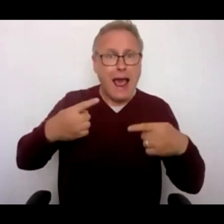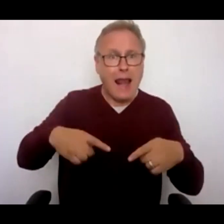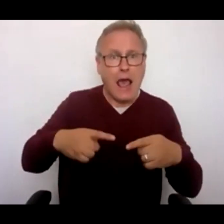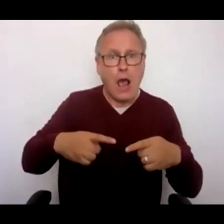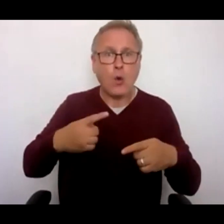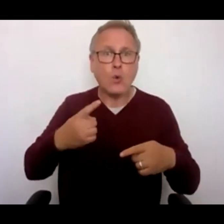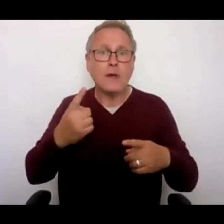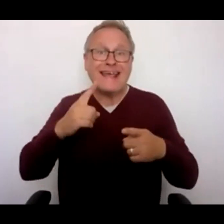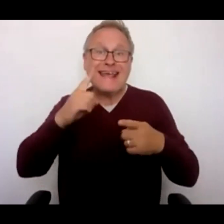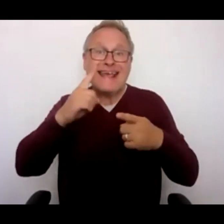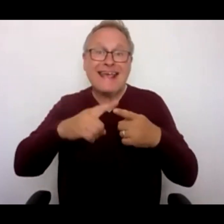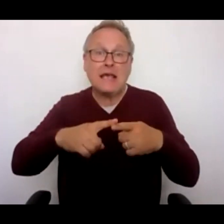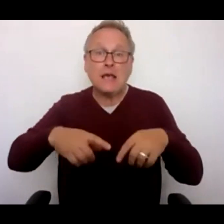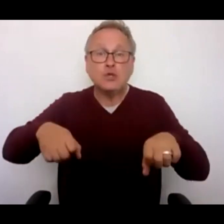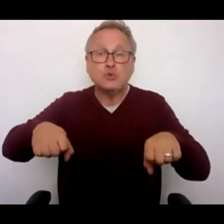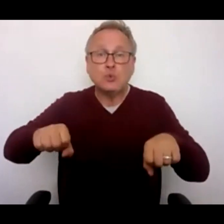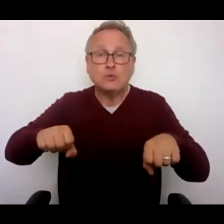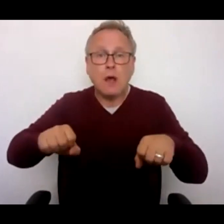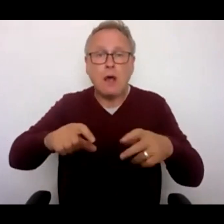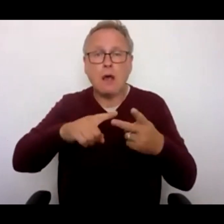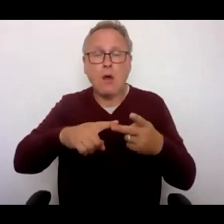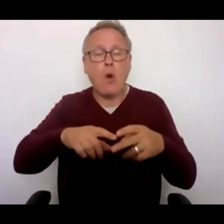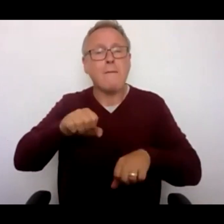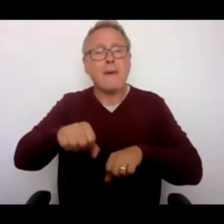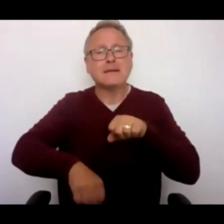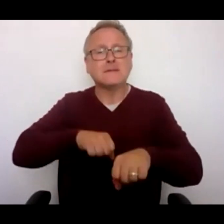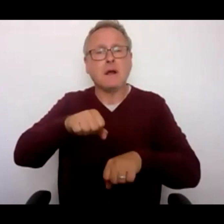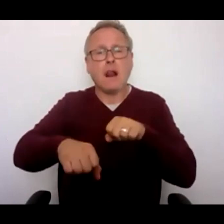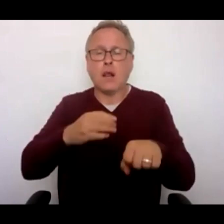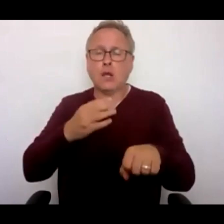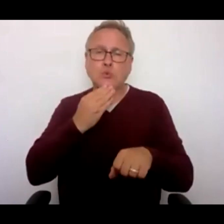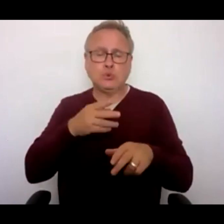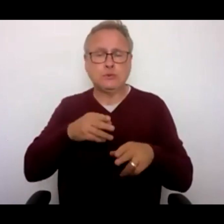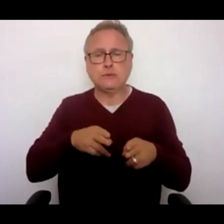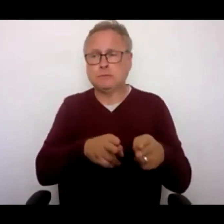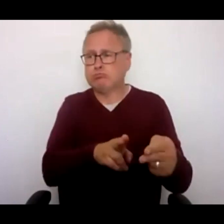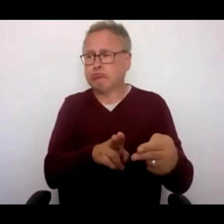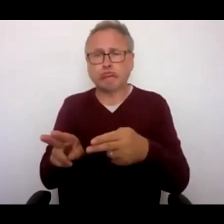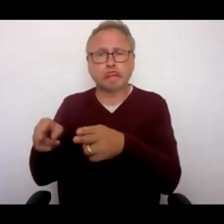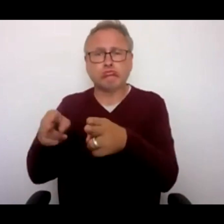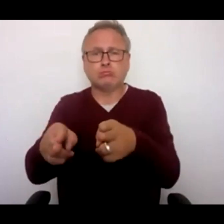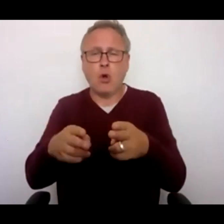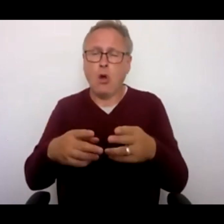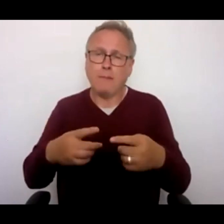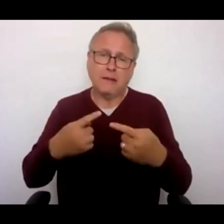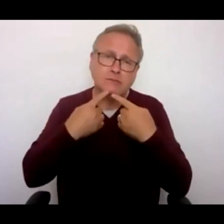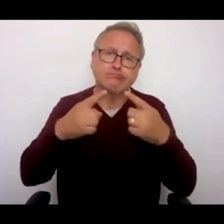routes. And give out information in a way that everyone understands.